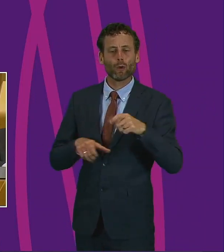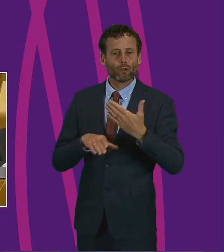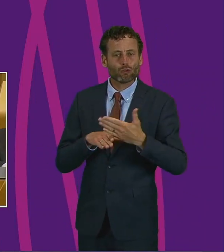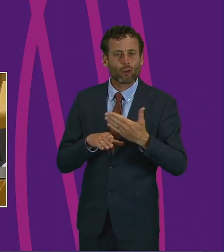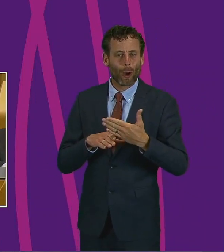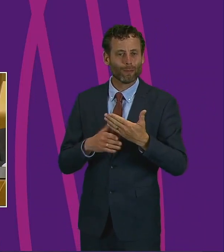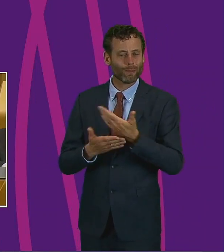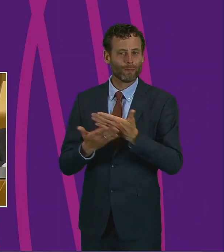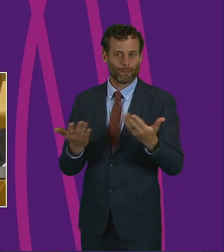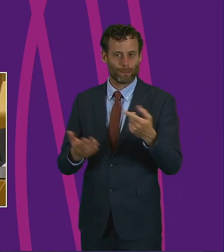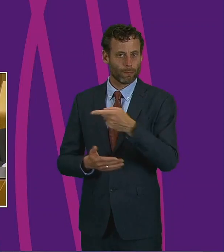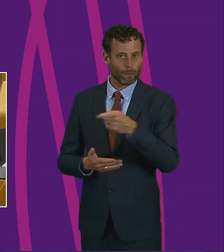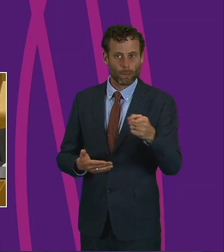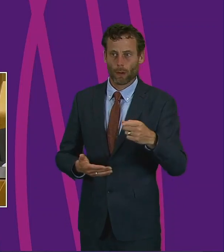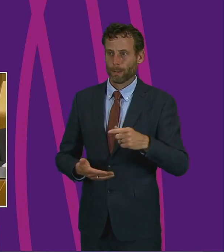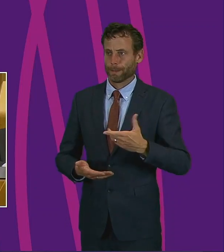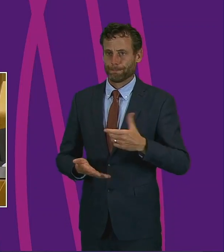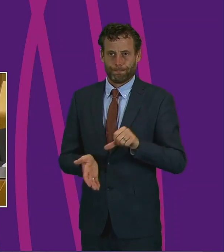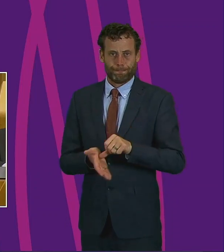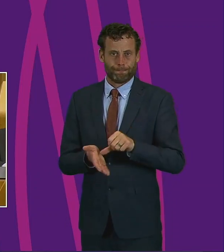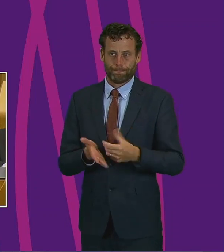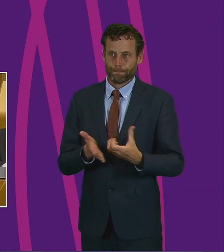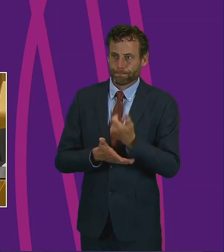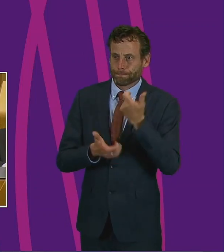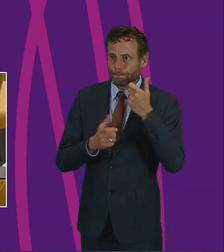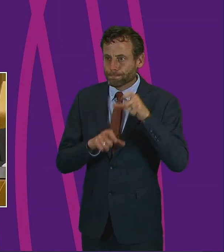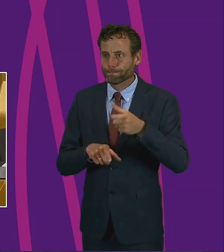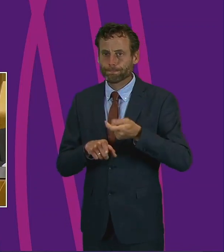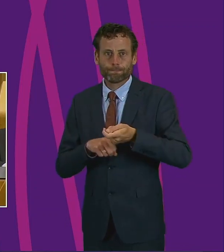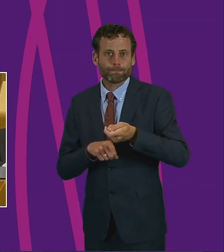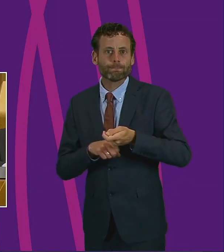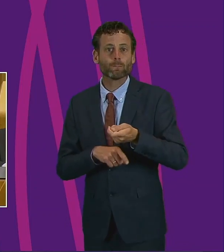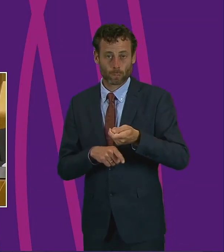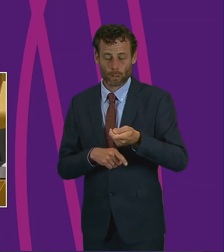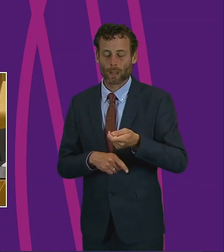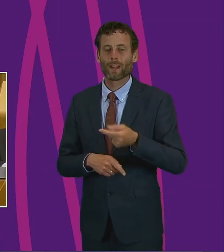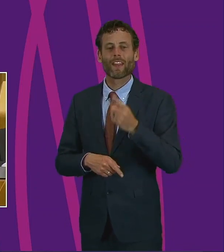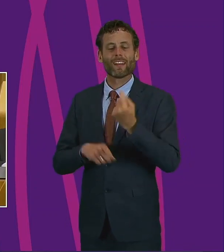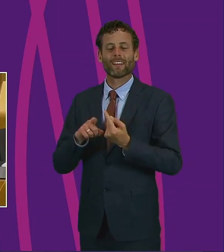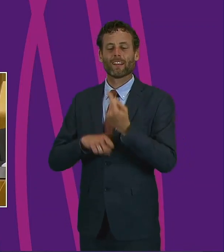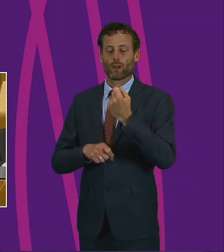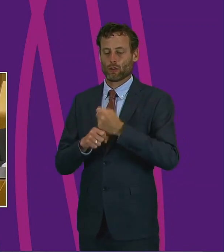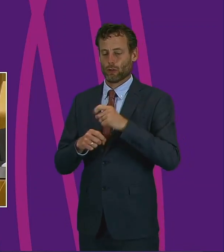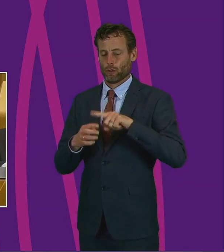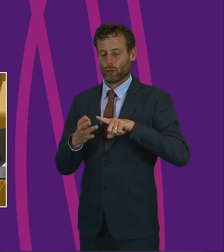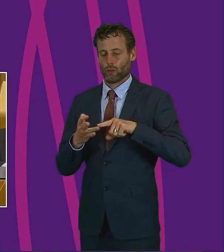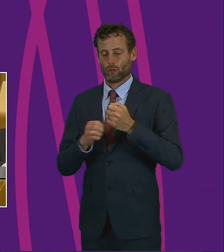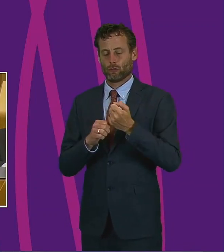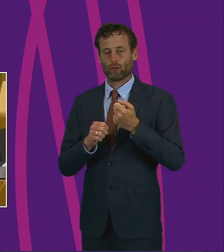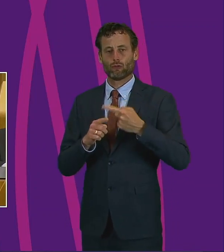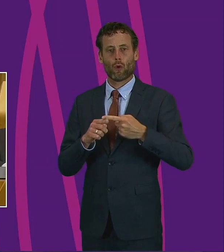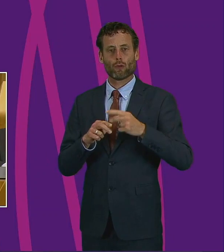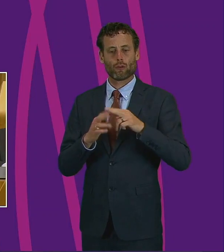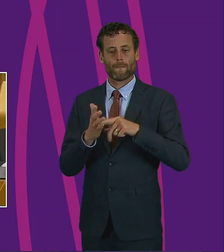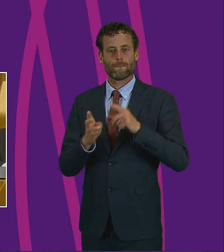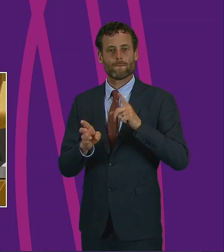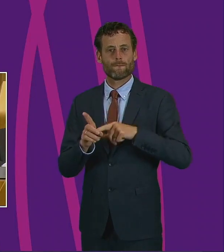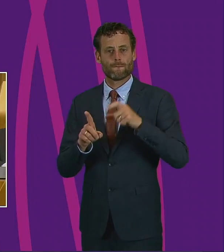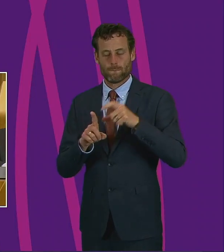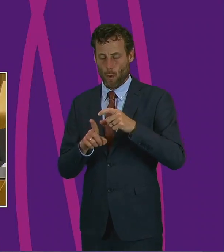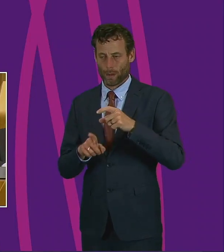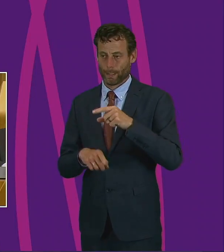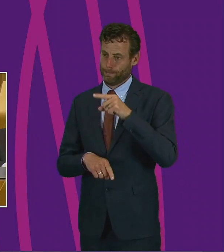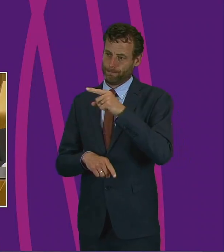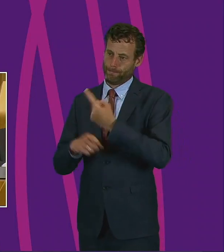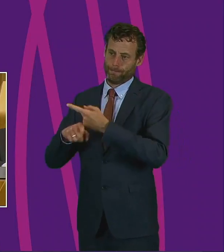in relationship to the housing and the job market. Now, in the wake of the murder of George Floyd and the heightened awareness of police violence and racism more